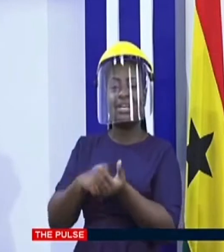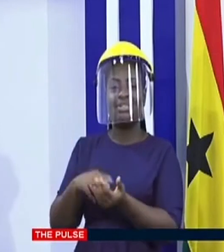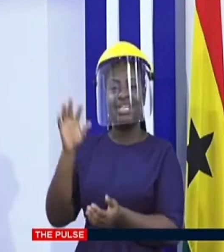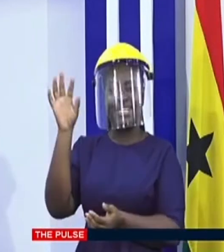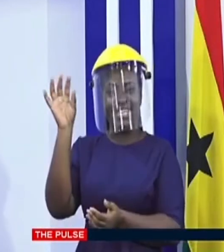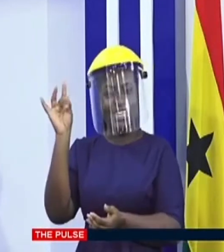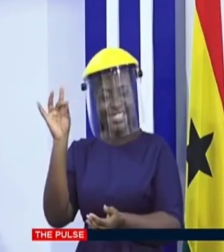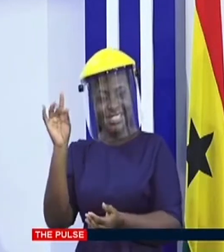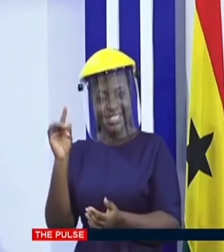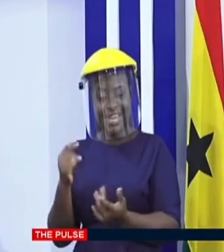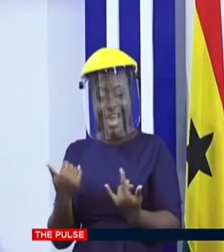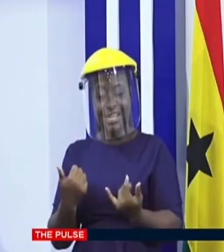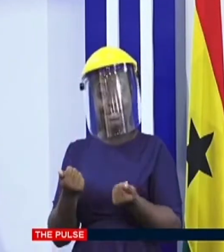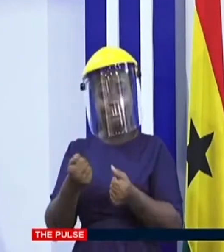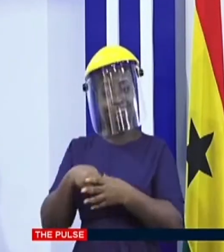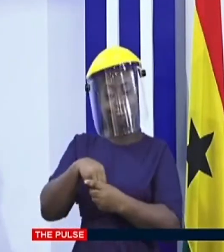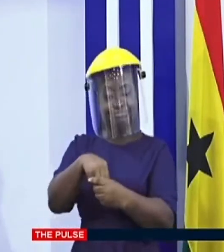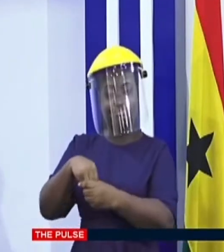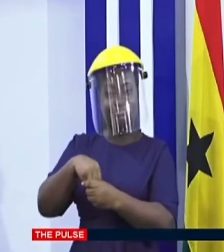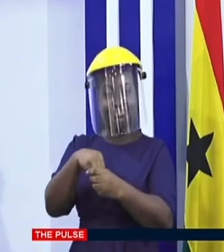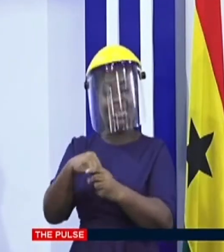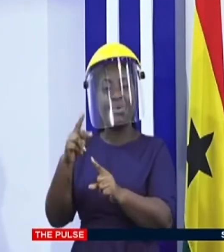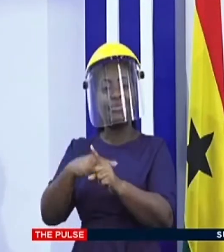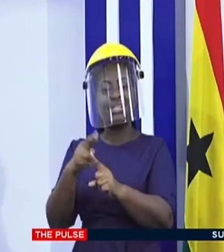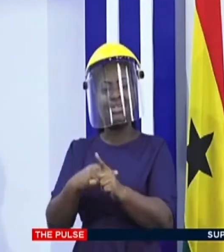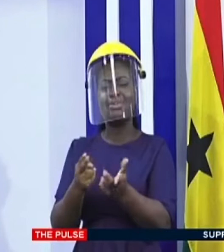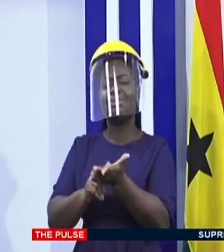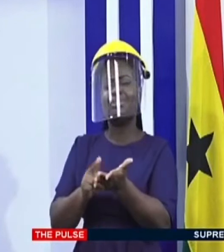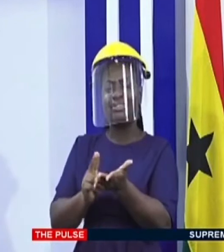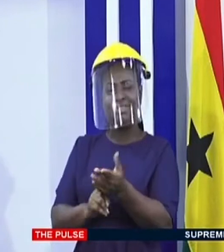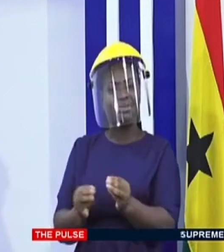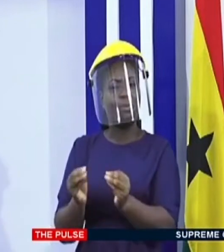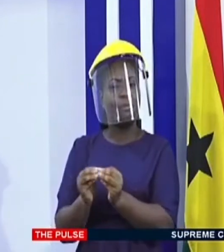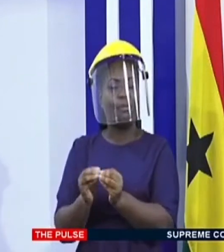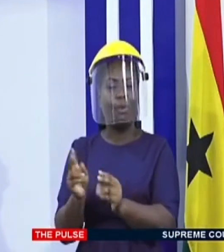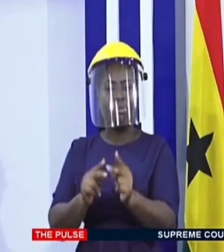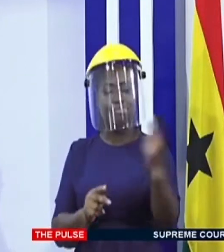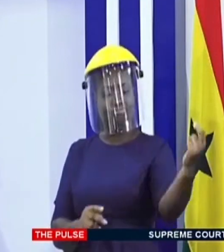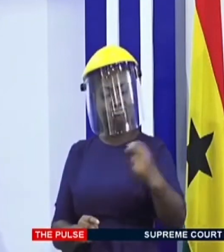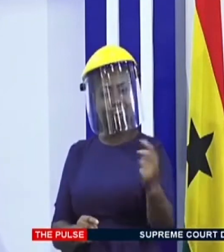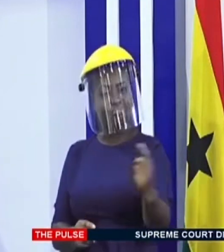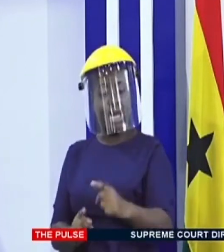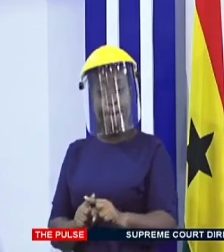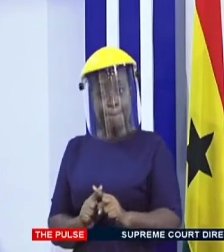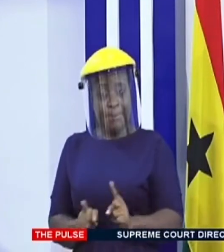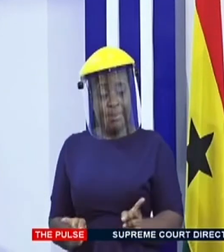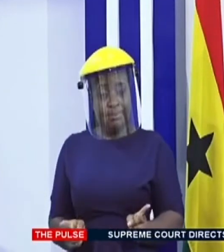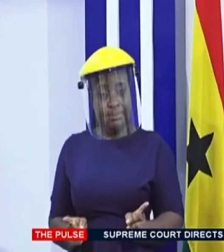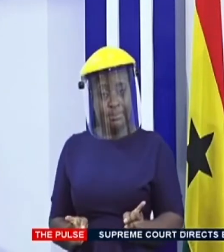as well as our car rental services which registered increased patronage. However,